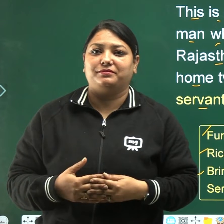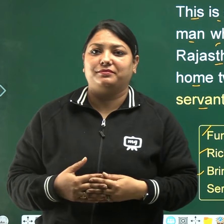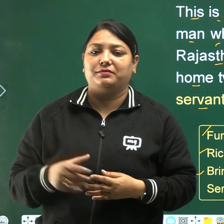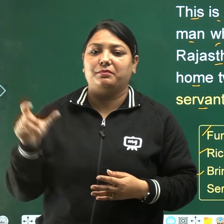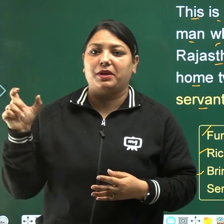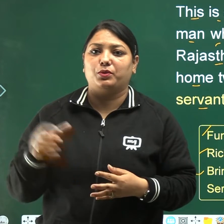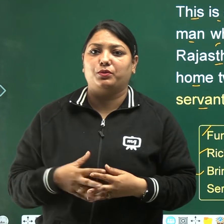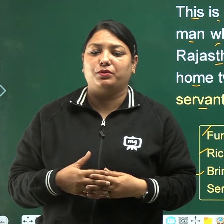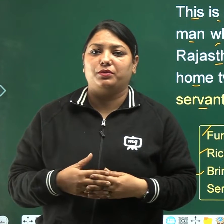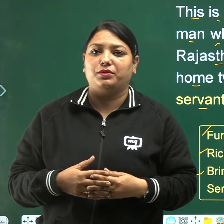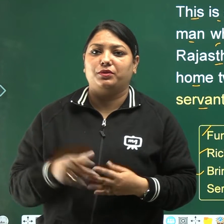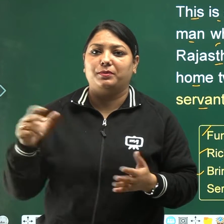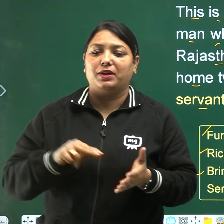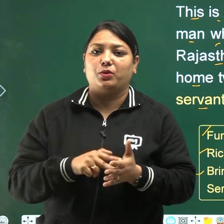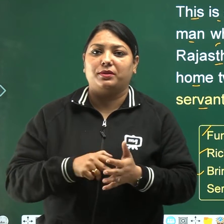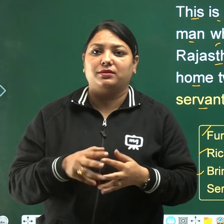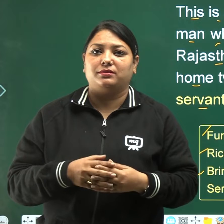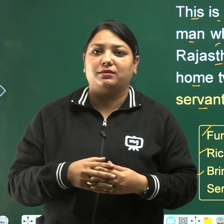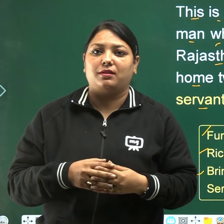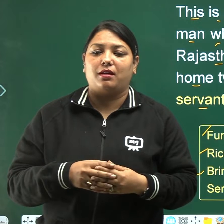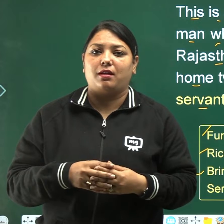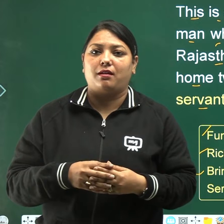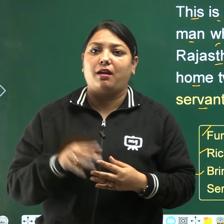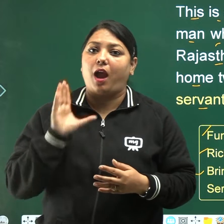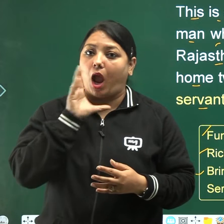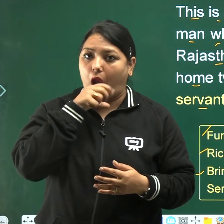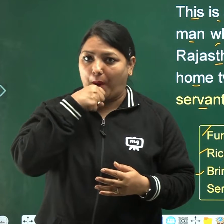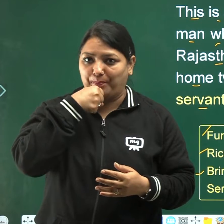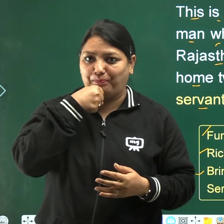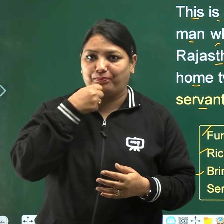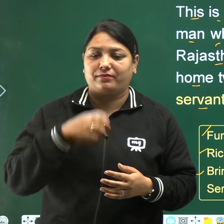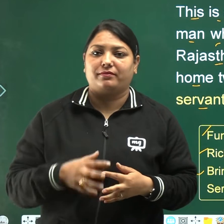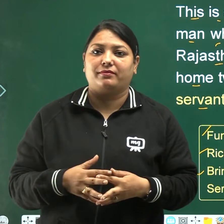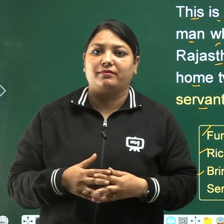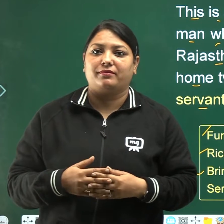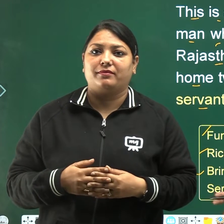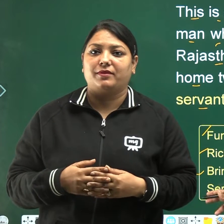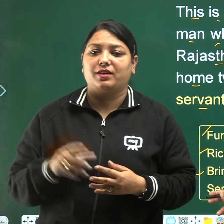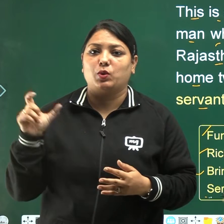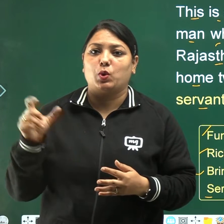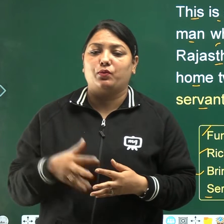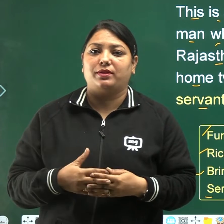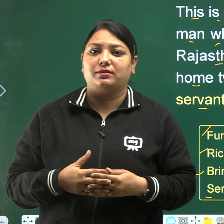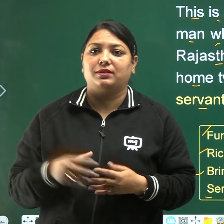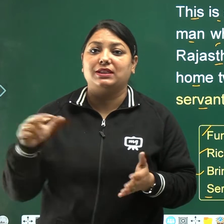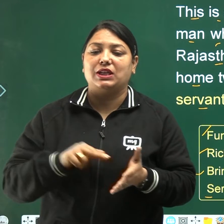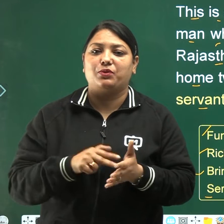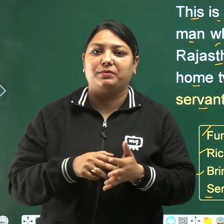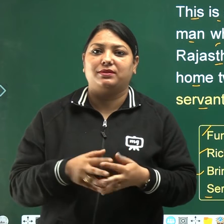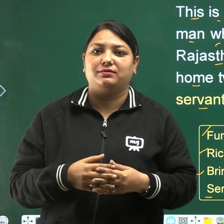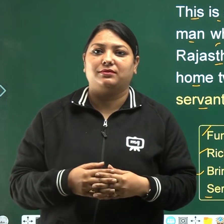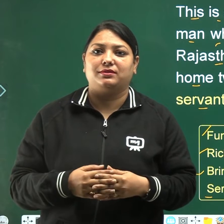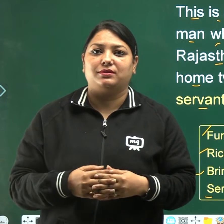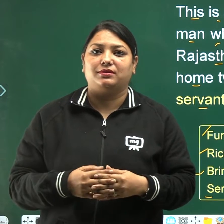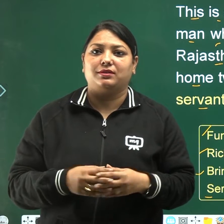mango, mango means aam, servant, servant means